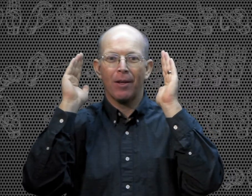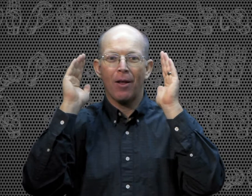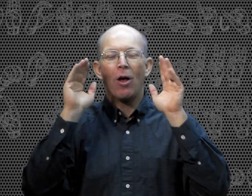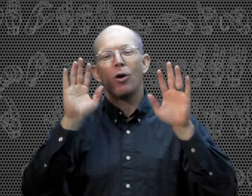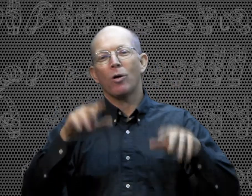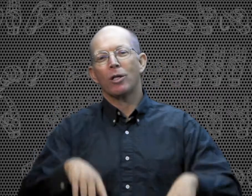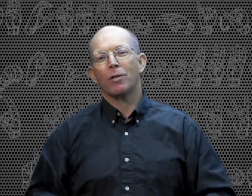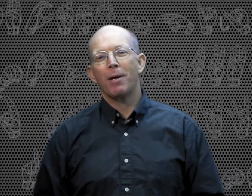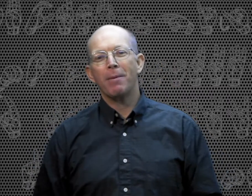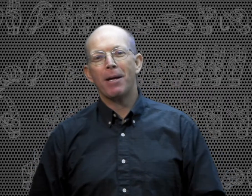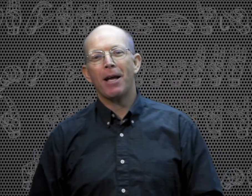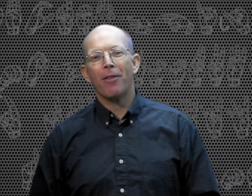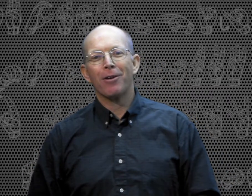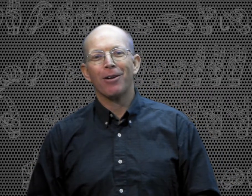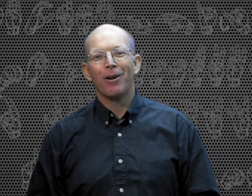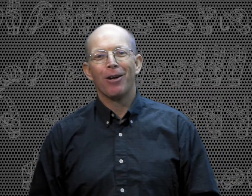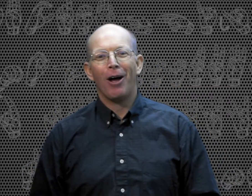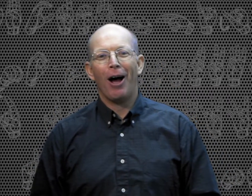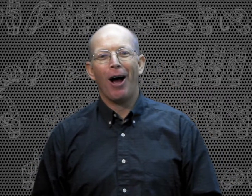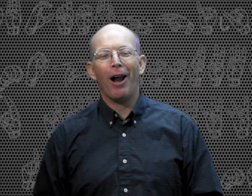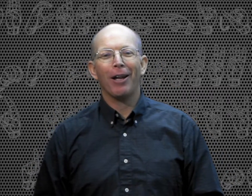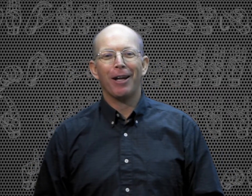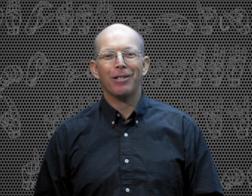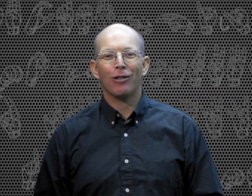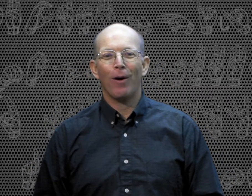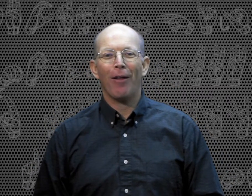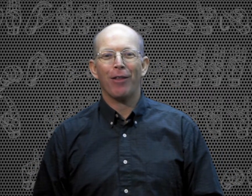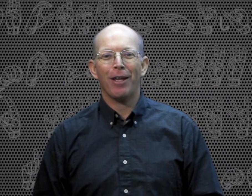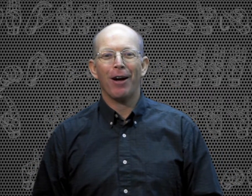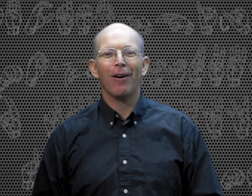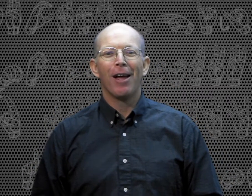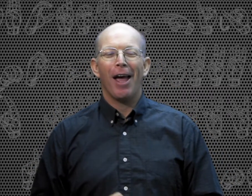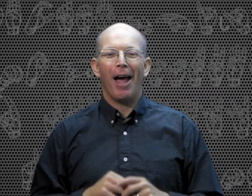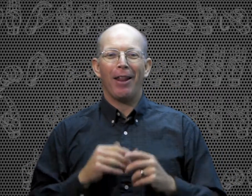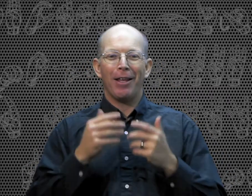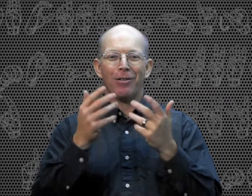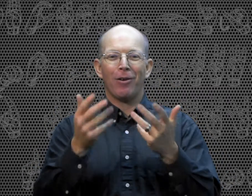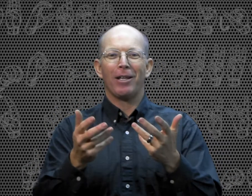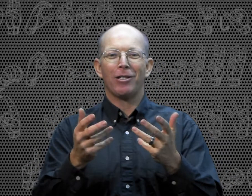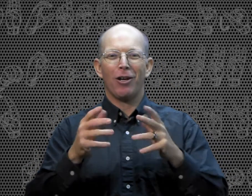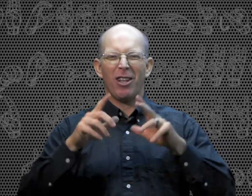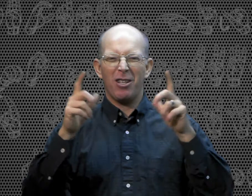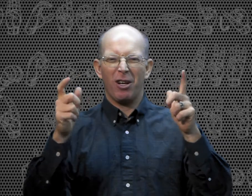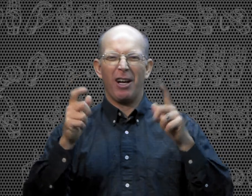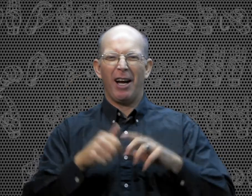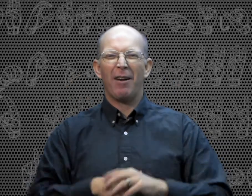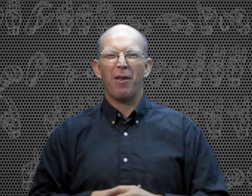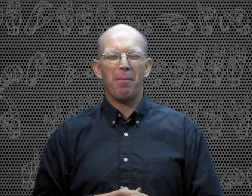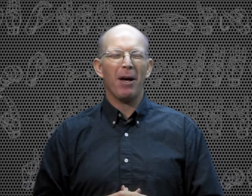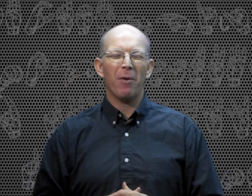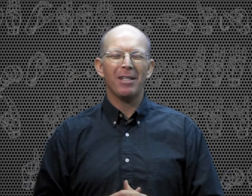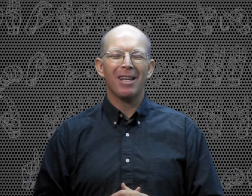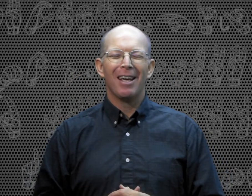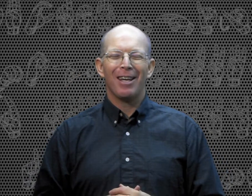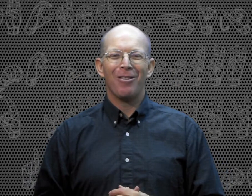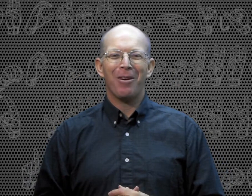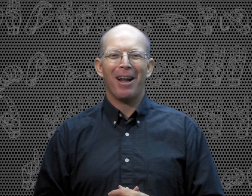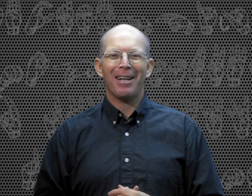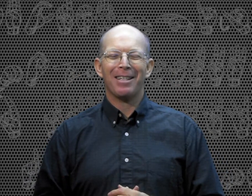Of course, there's many, many other holidays throughout the year. And these will get you started. These are kind of the big ones. You can ask